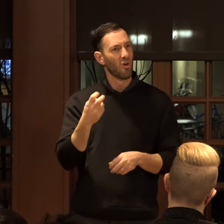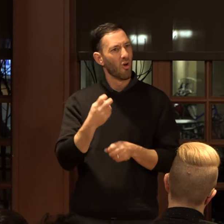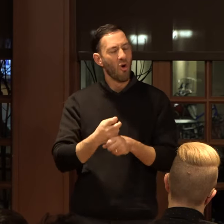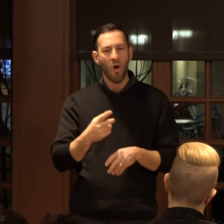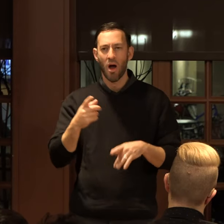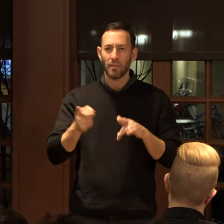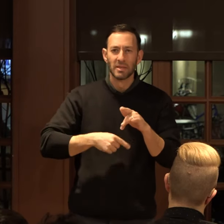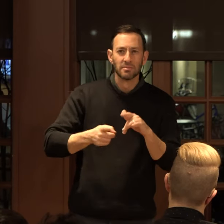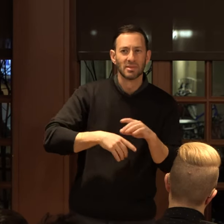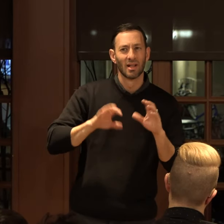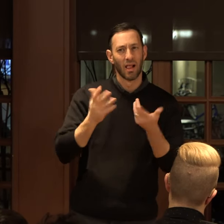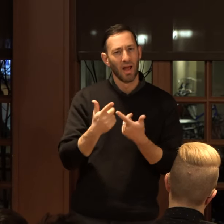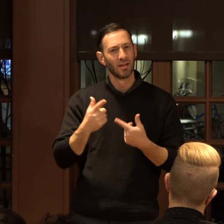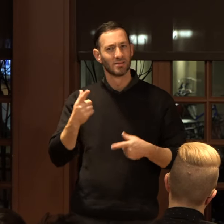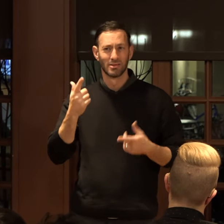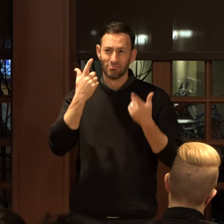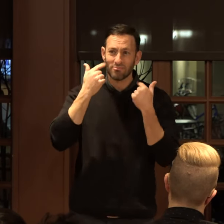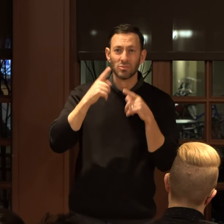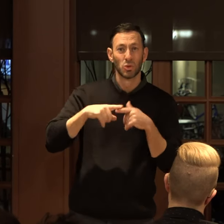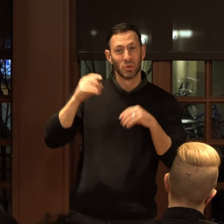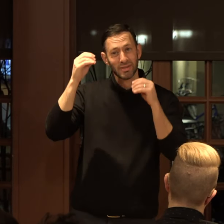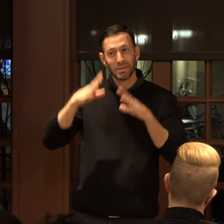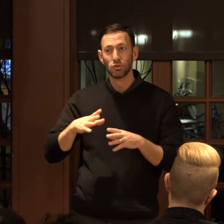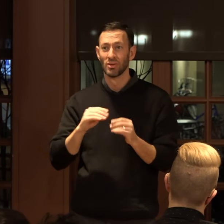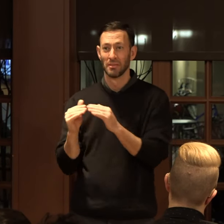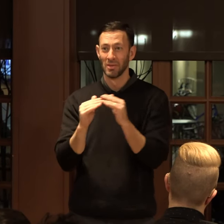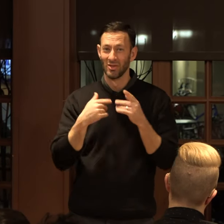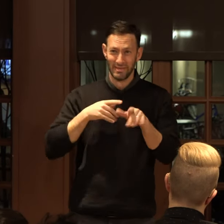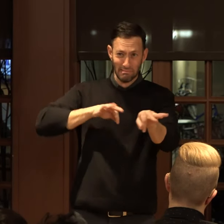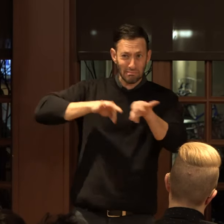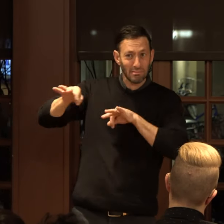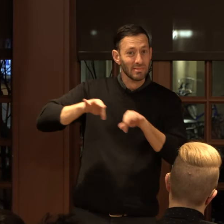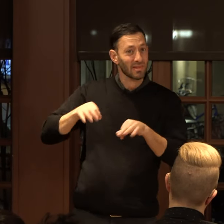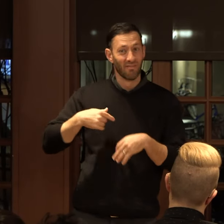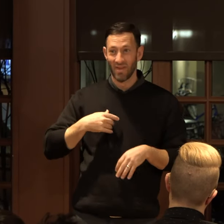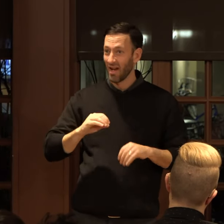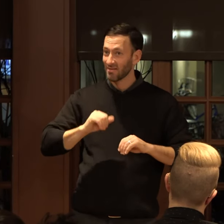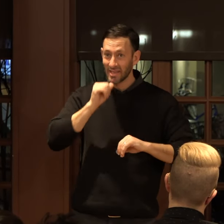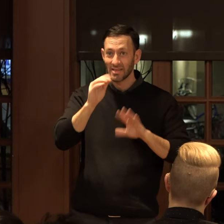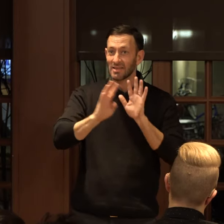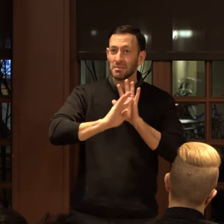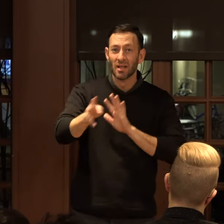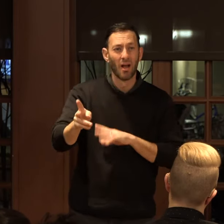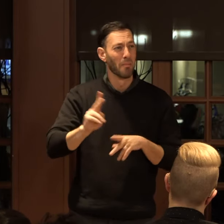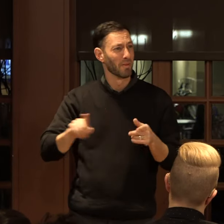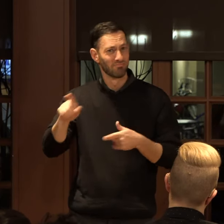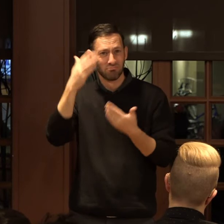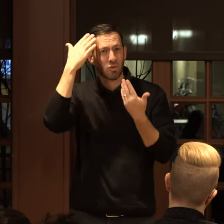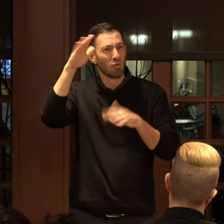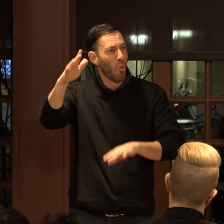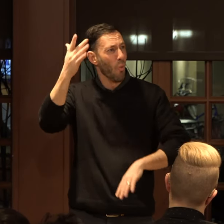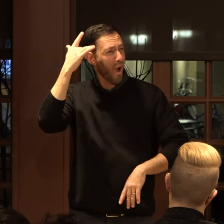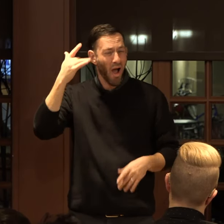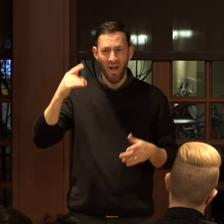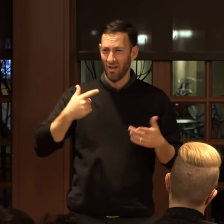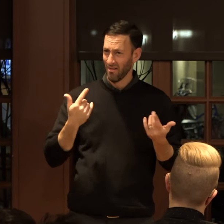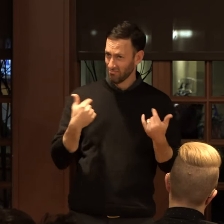classes in tears to my teachers and peers. If I didn't speak up, no one had a clue why or if I was even struggling.